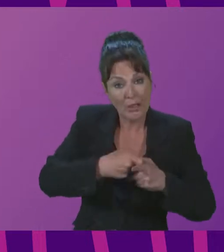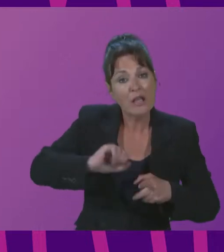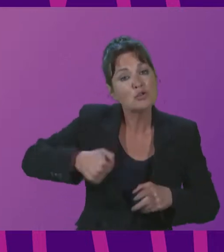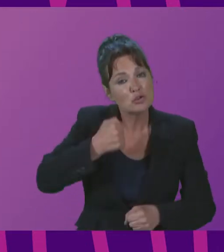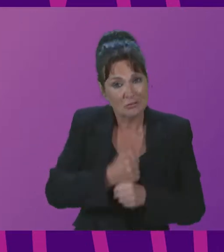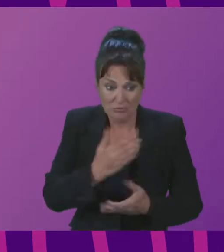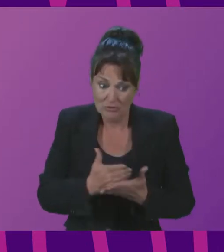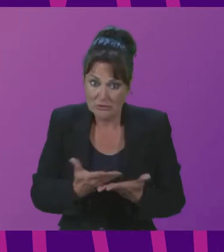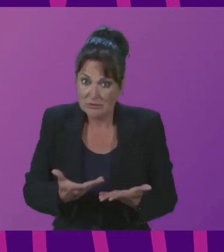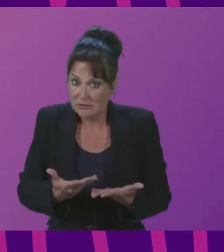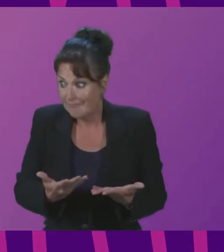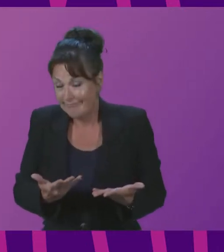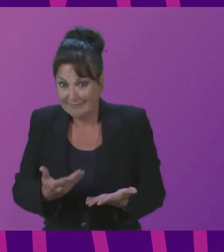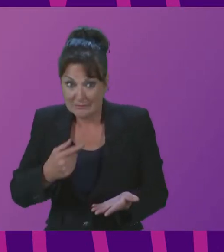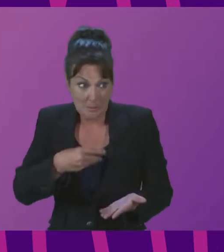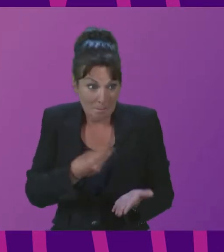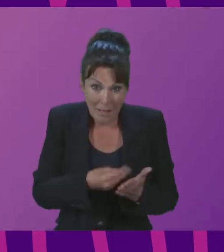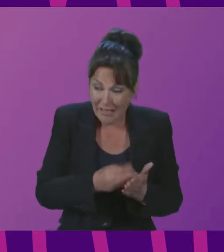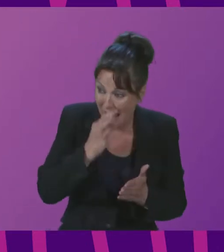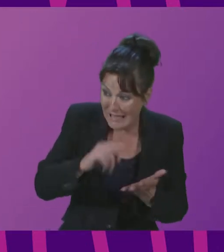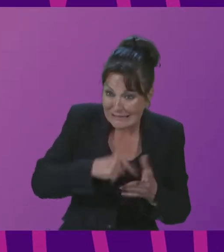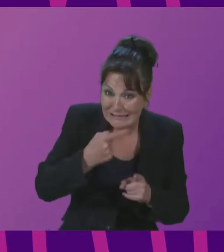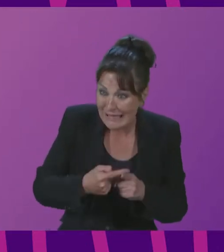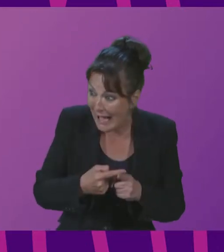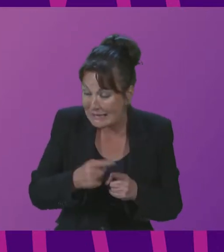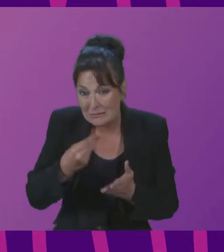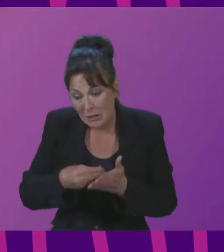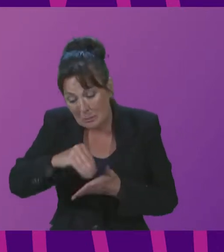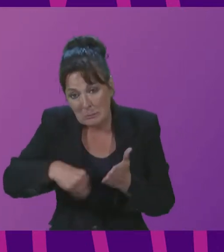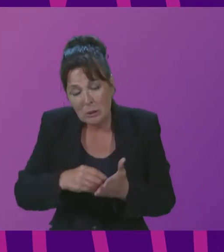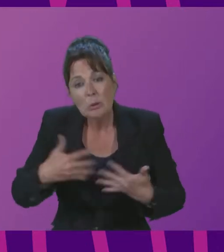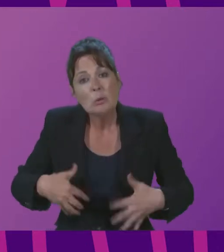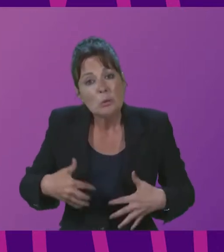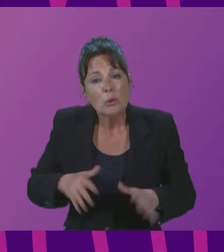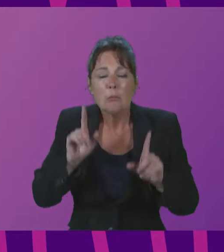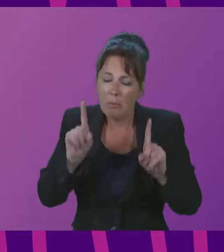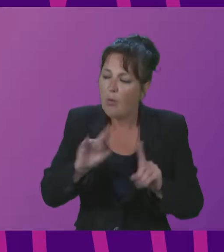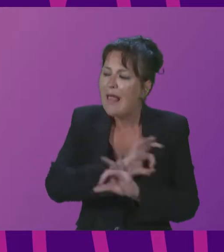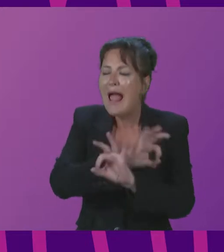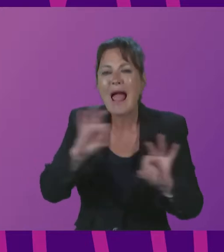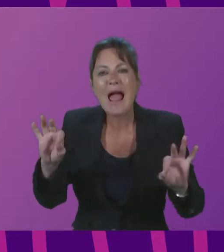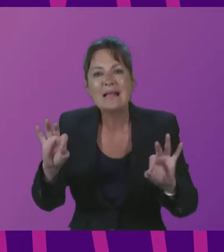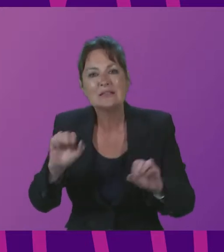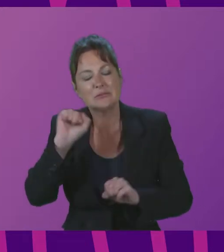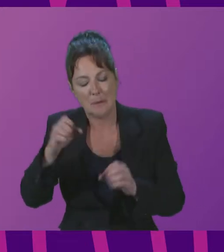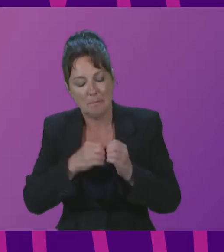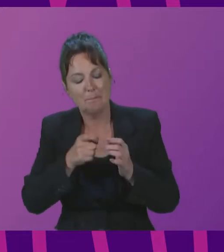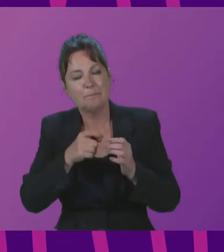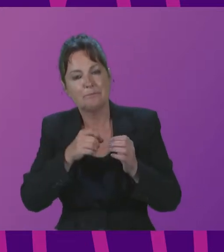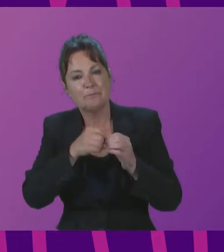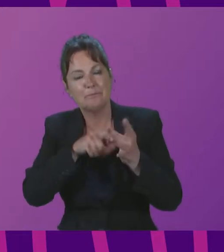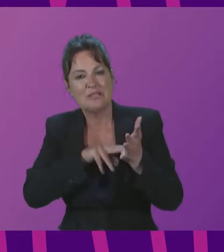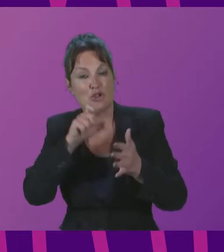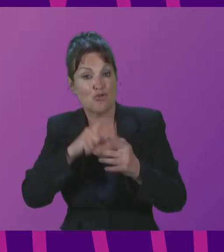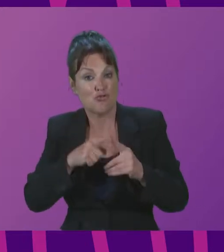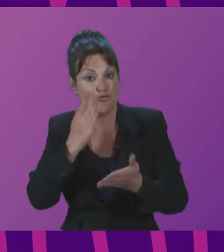at a time when the call on taxpayer money is so intense philanthropically we thank the Binx Trust the